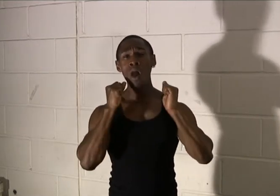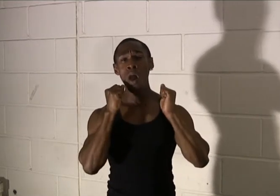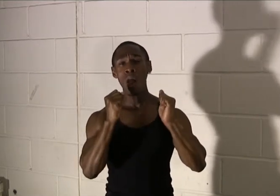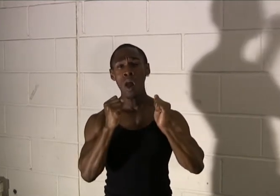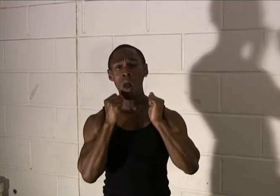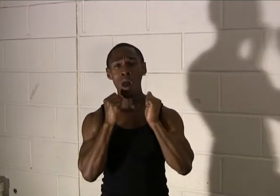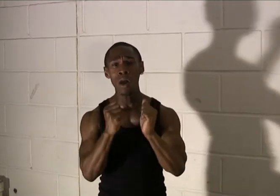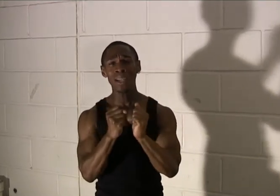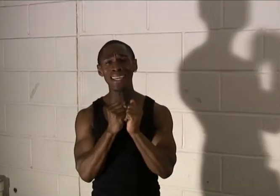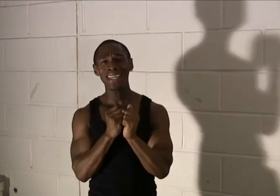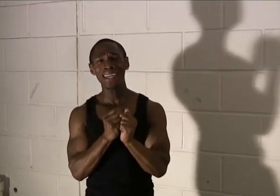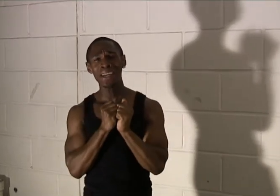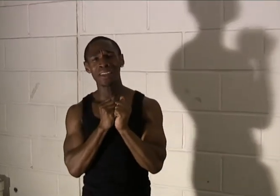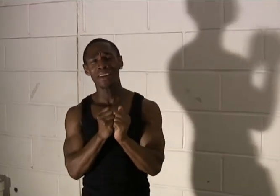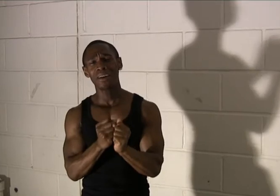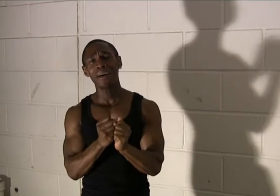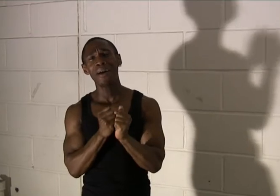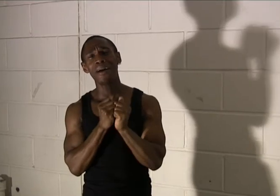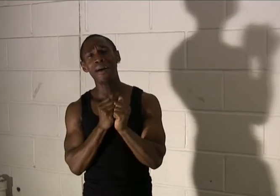Holy is calm,